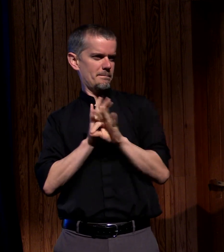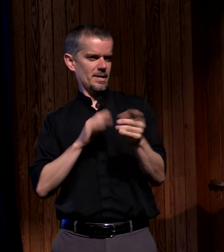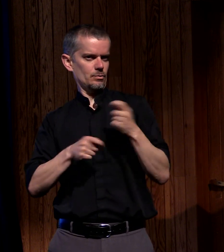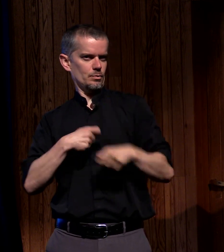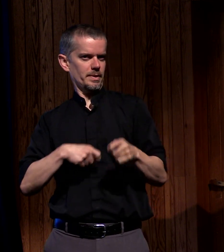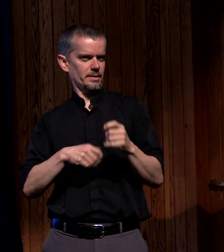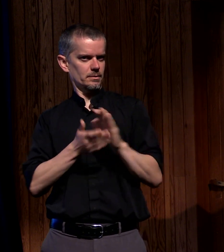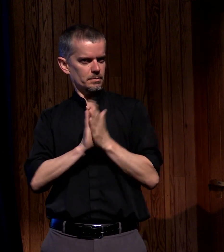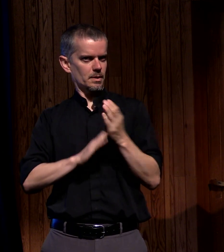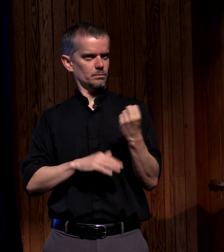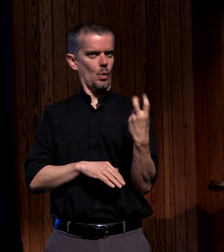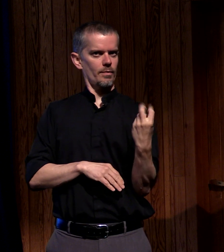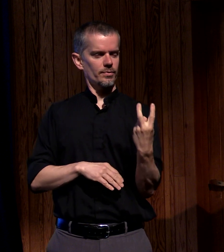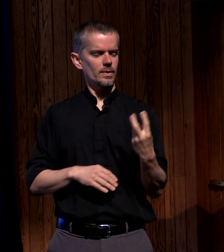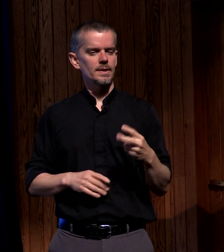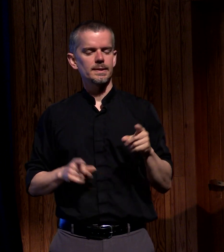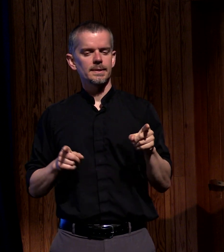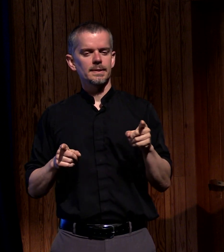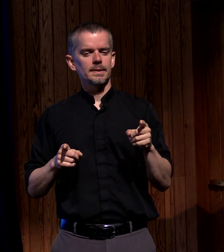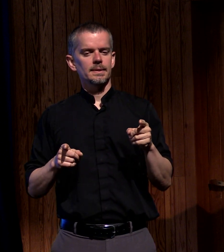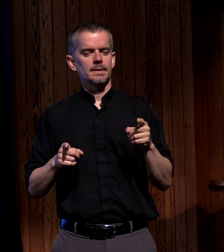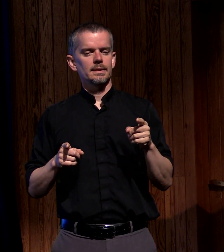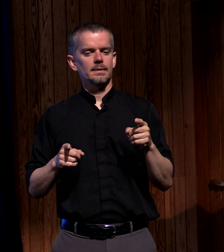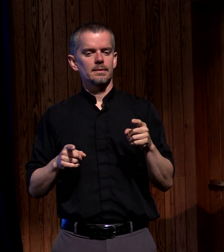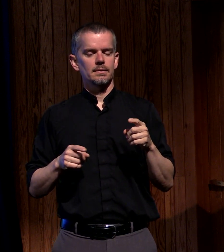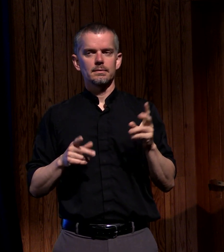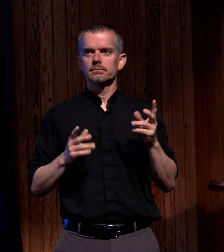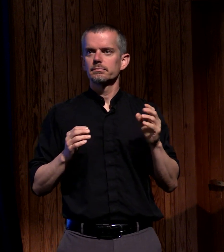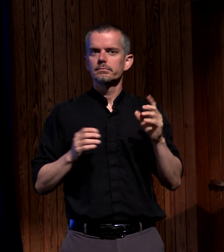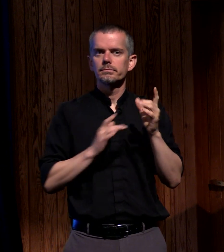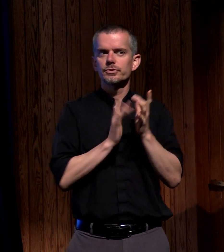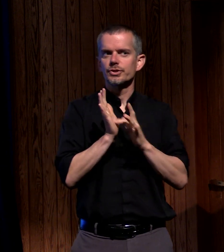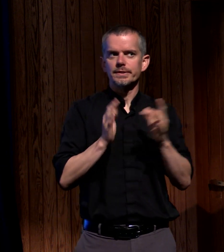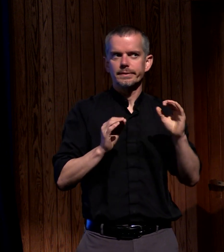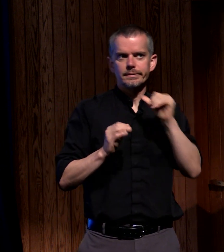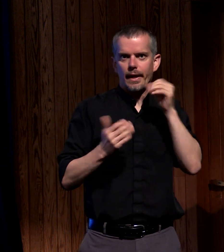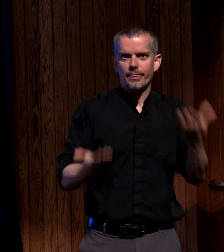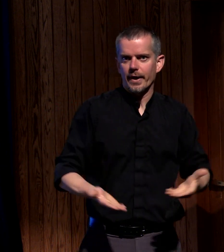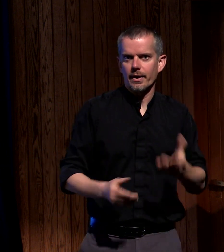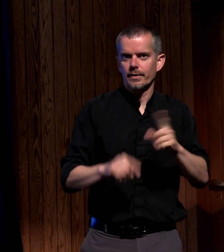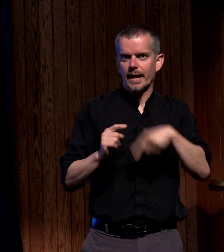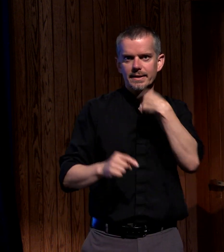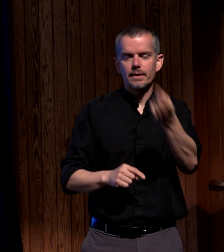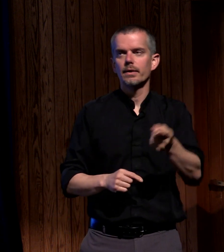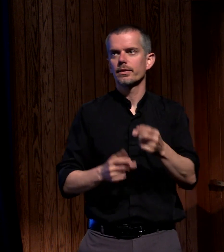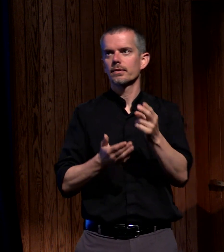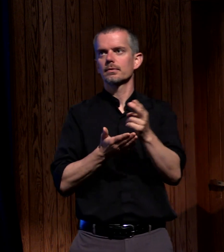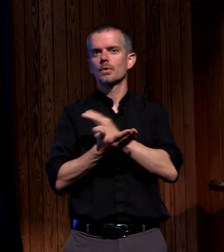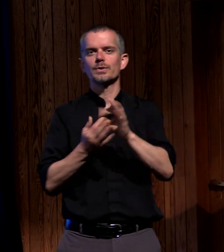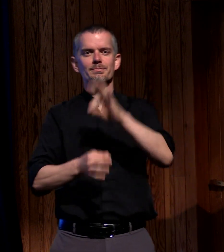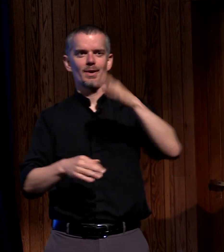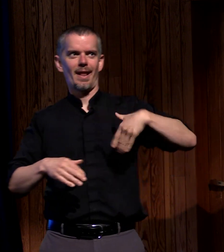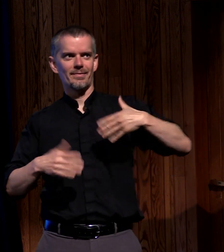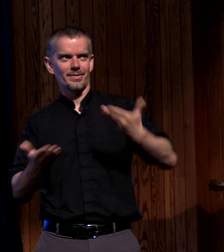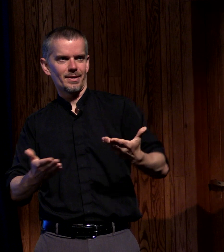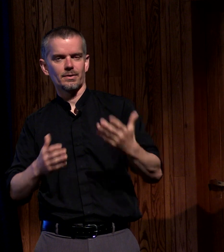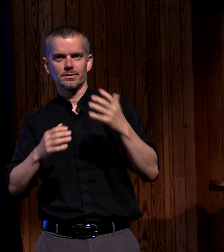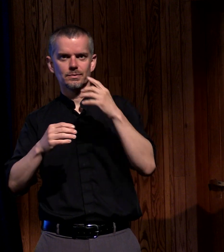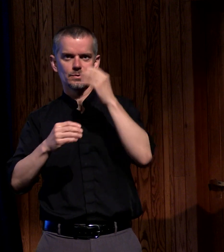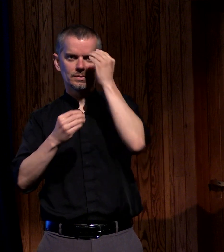dice I find that kind of amusing there's like this level of cluelessness I imagine what it would be like in that